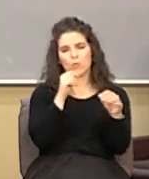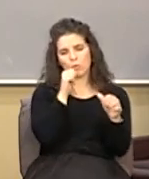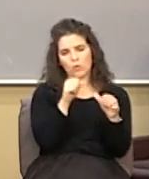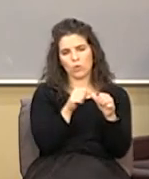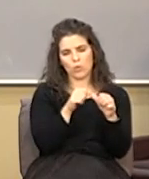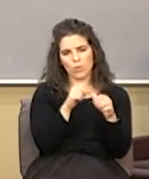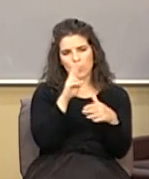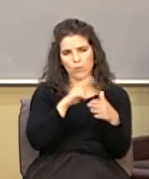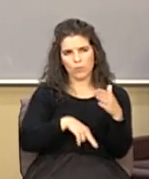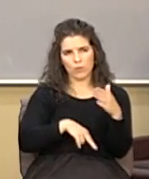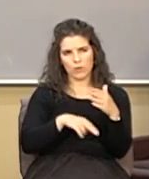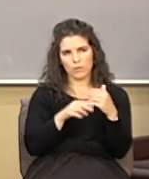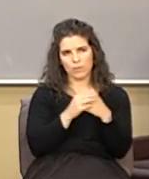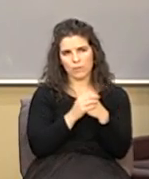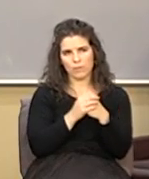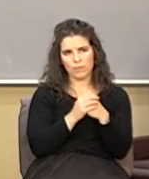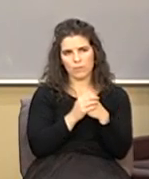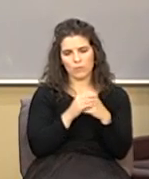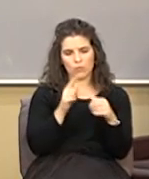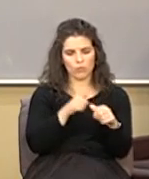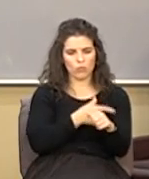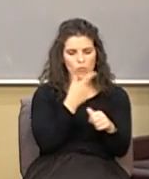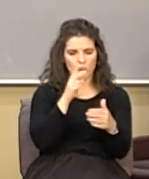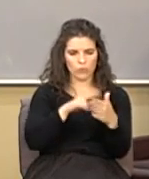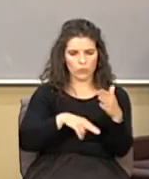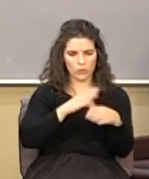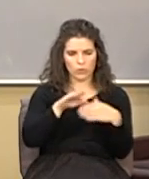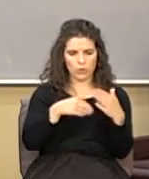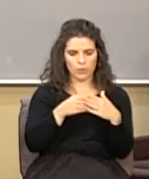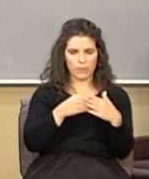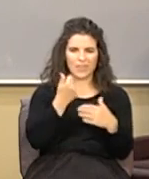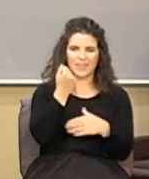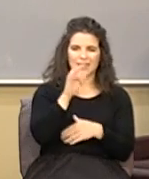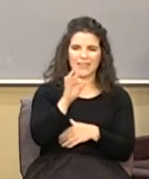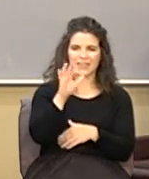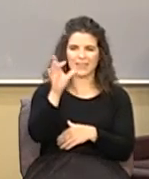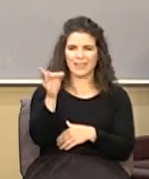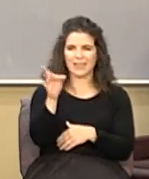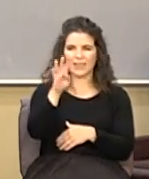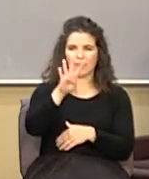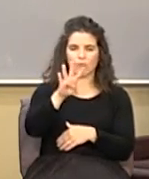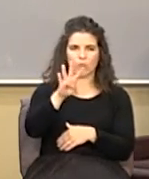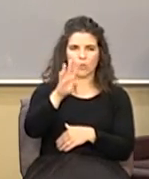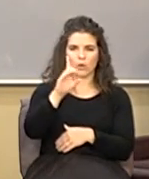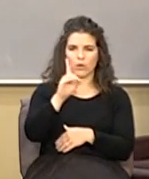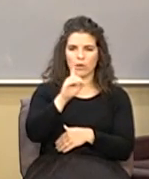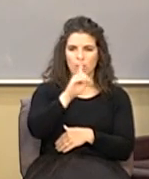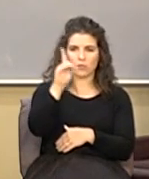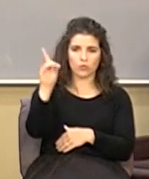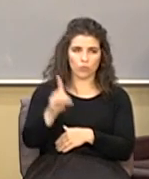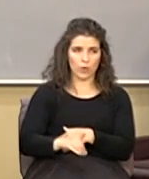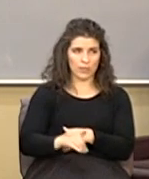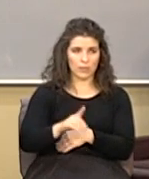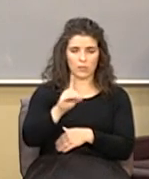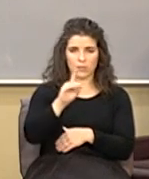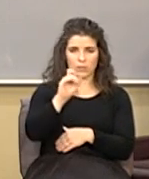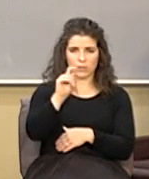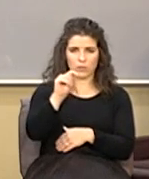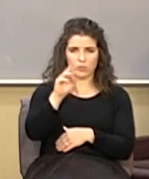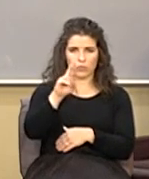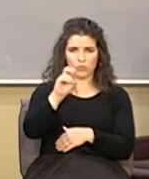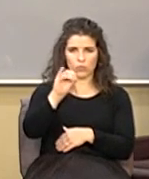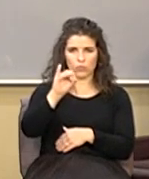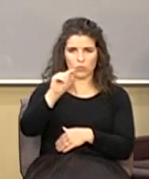I'm going read a part of it it's too long for me to read all of it in 1984 Detroit police officers Sumling and